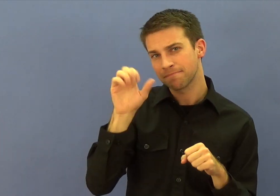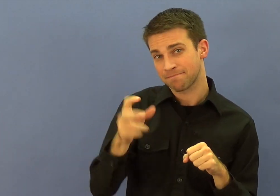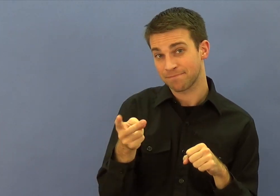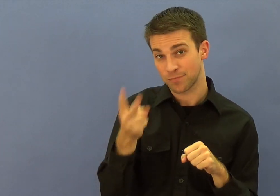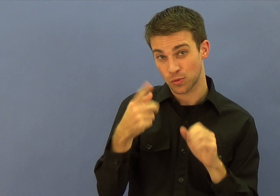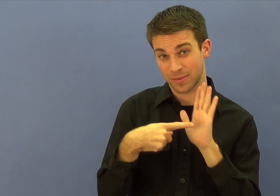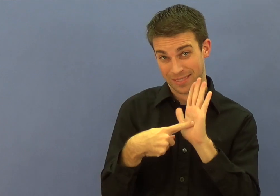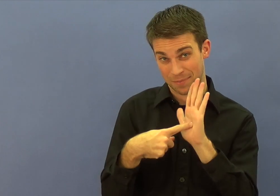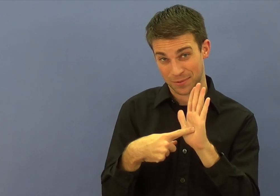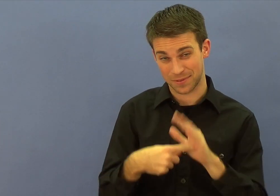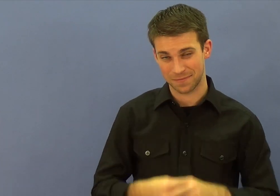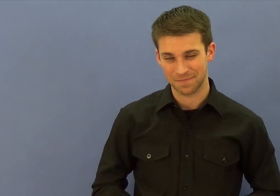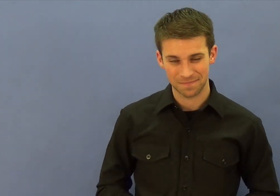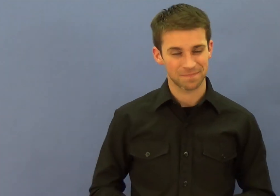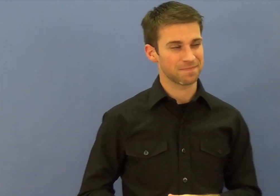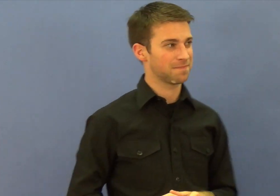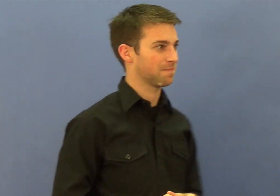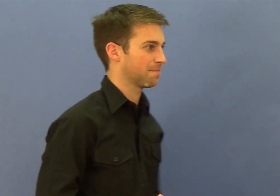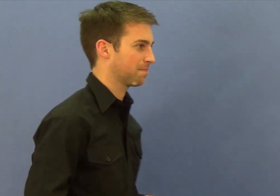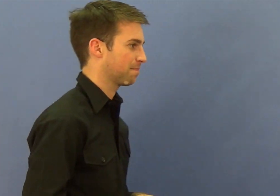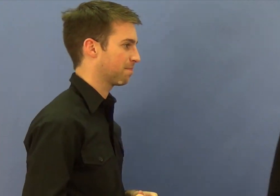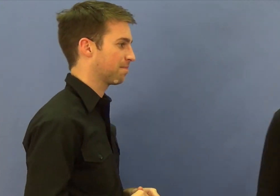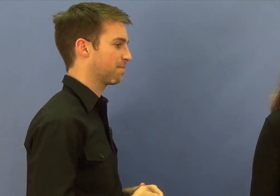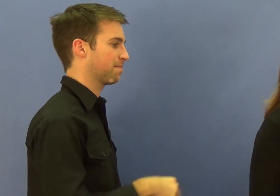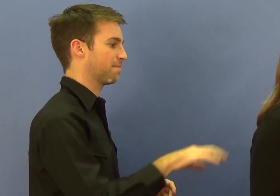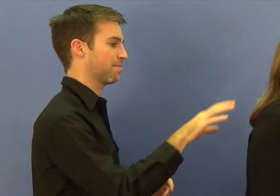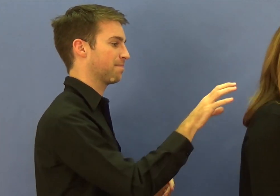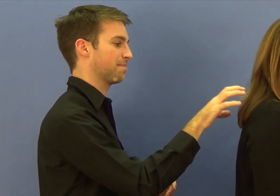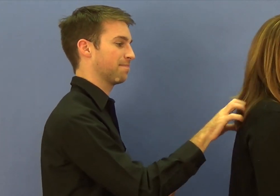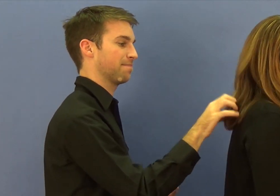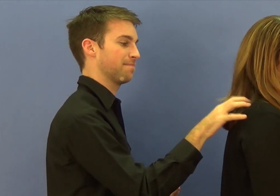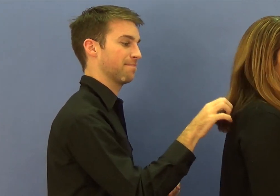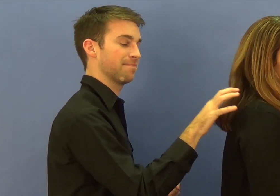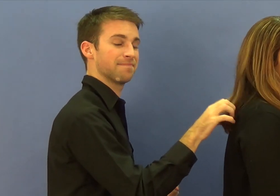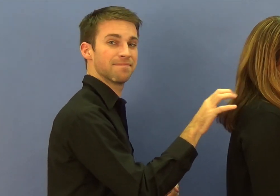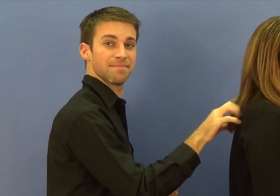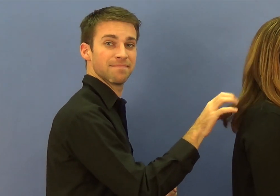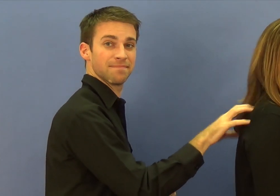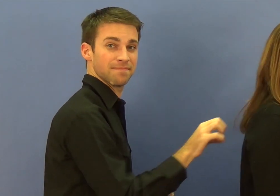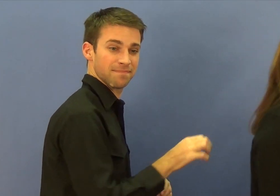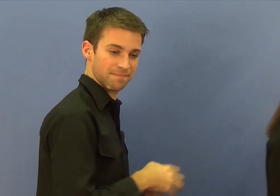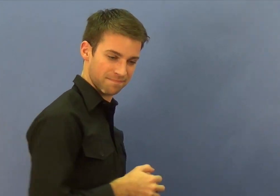information without interrupting conversation. Here are two examples of touch signals.